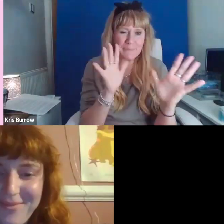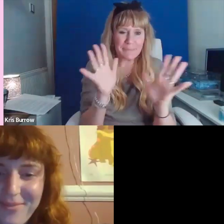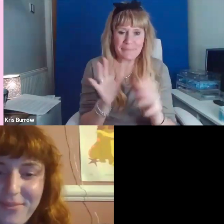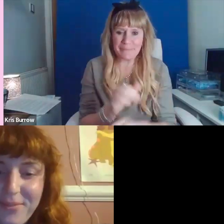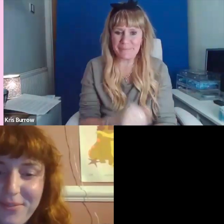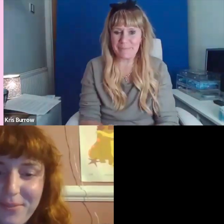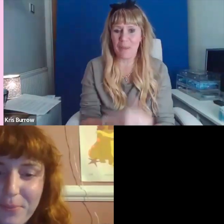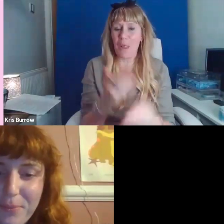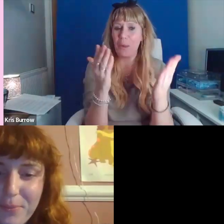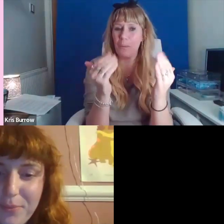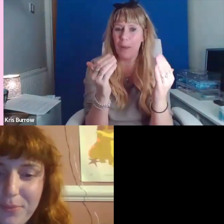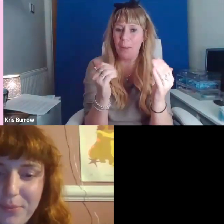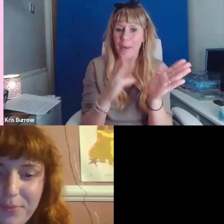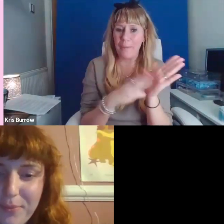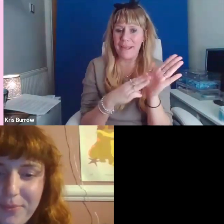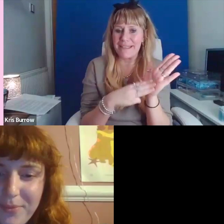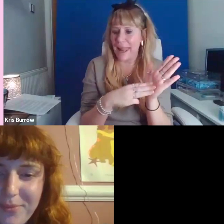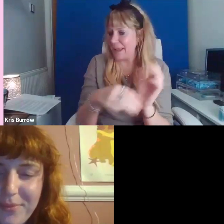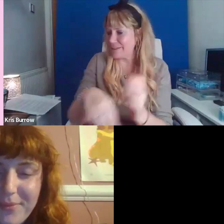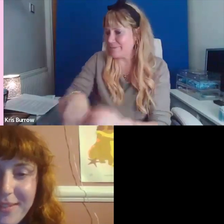Welcome, Marcella.